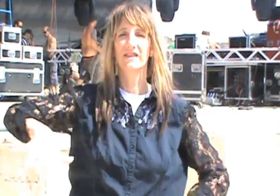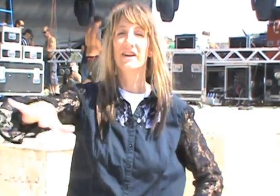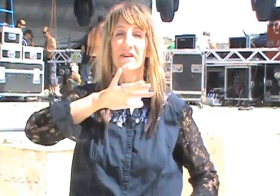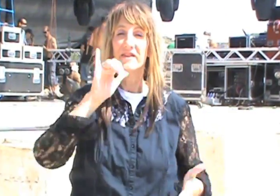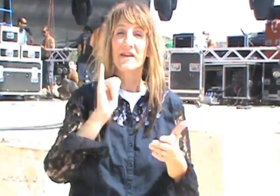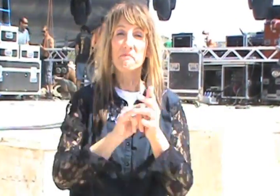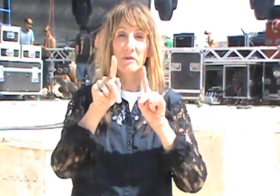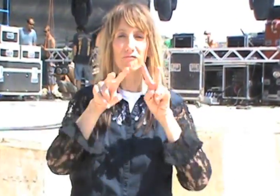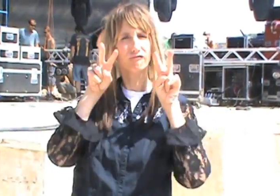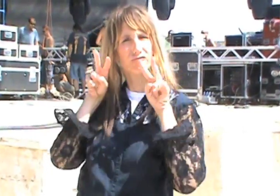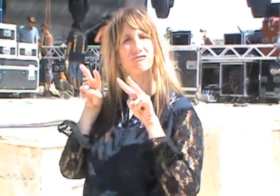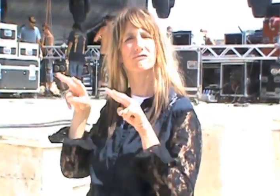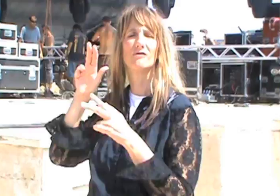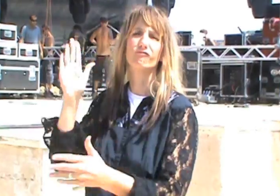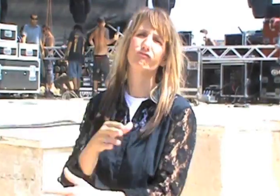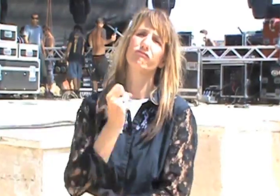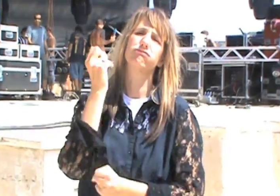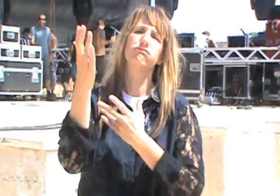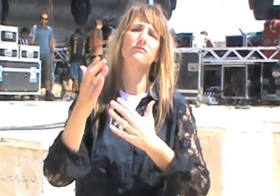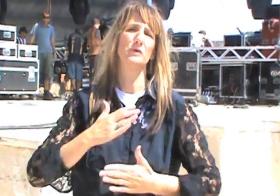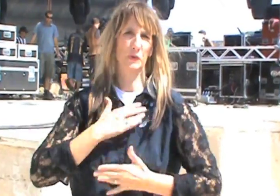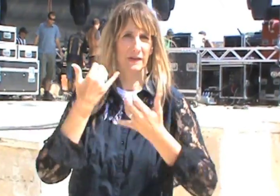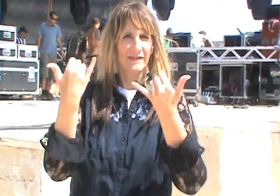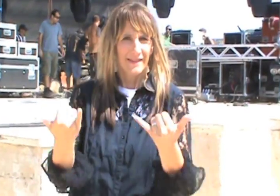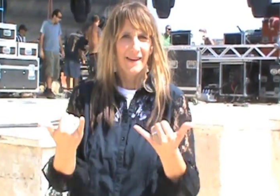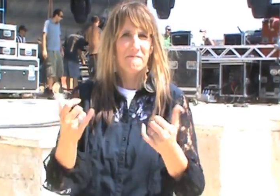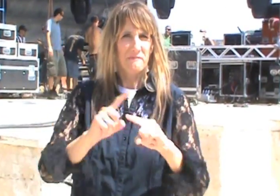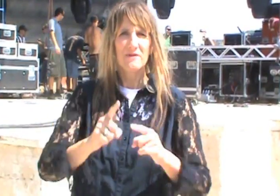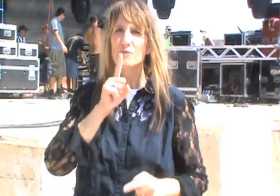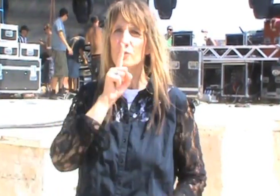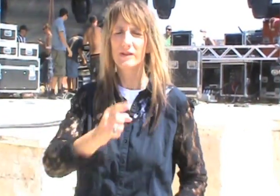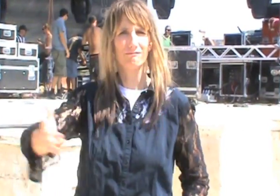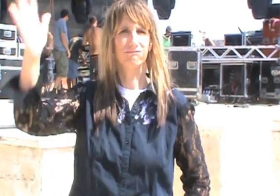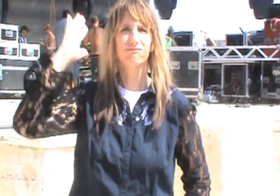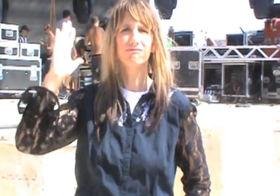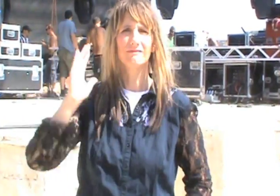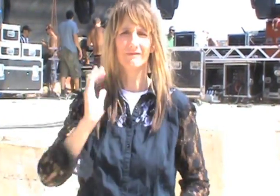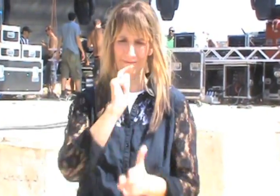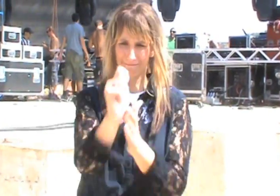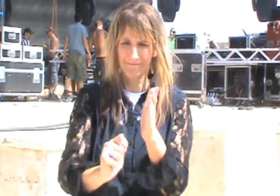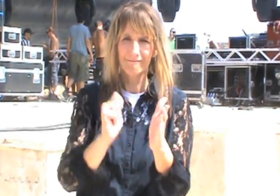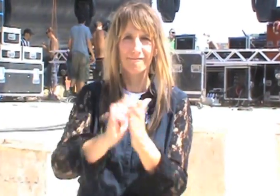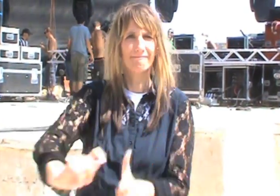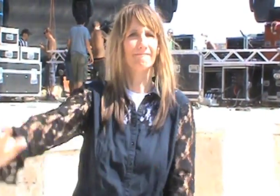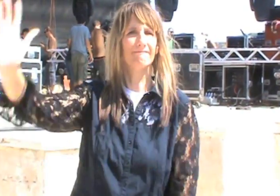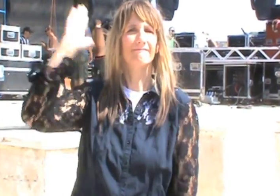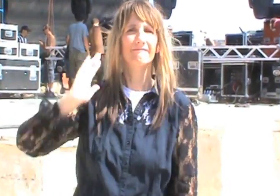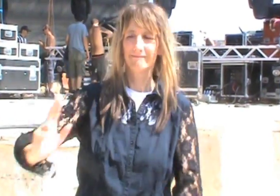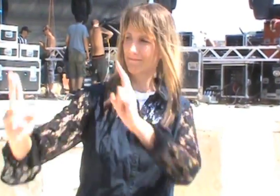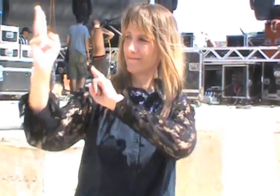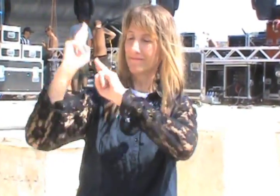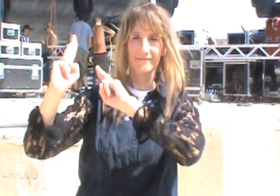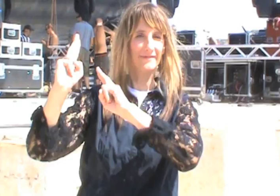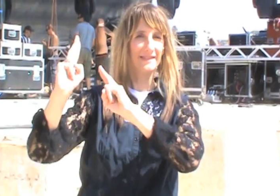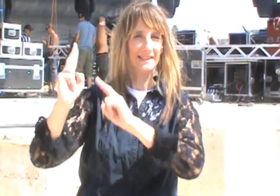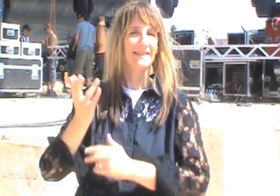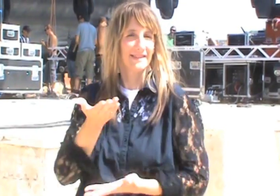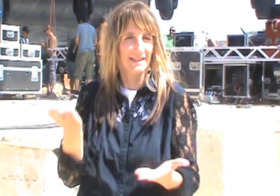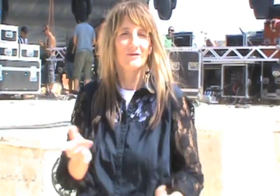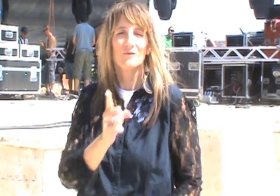fill these seats and watch music and enjoy different concerts. But in olden times, back in the times of history of